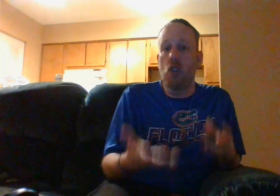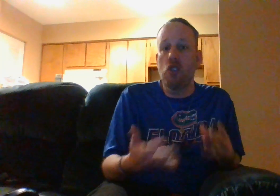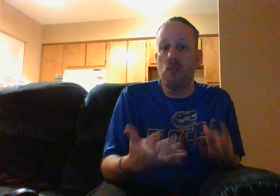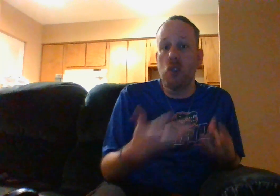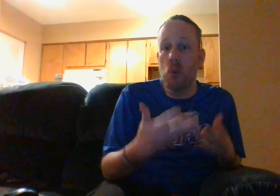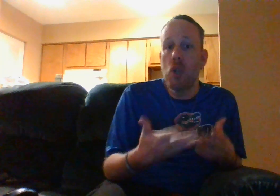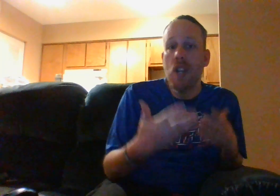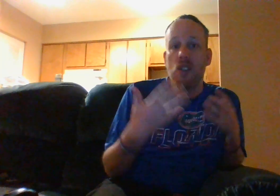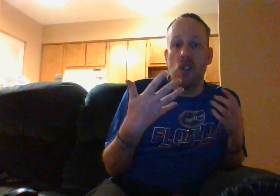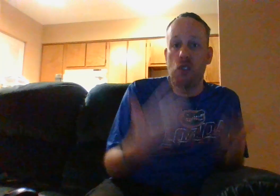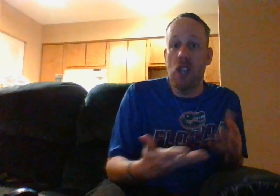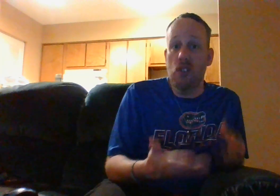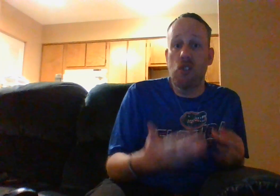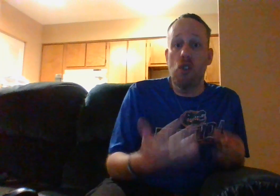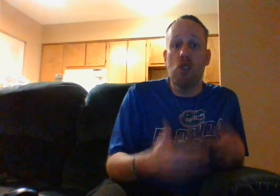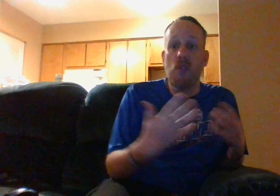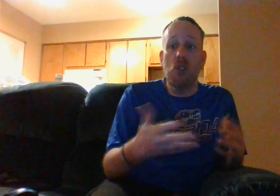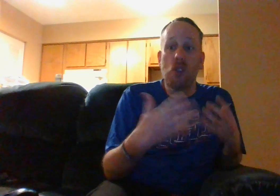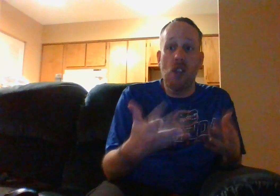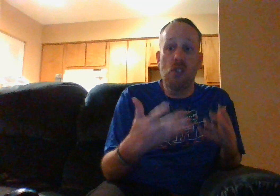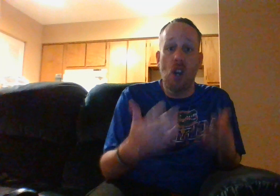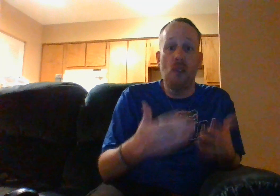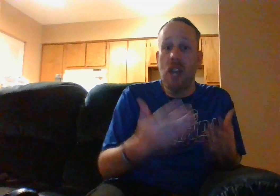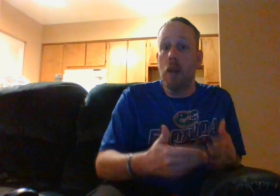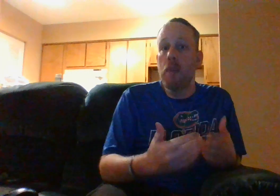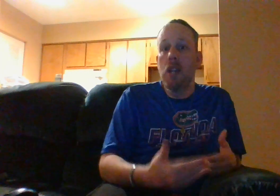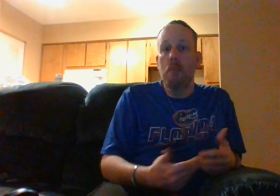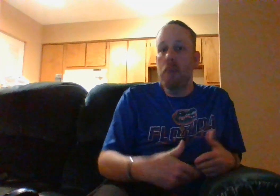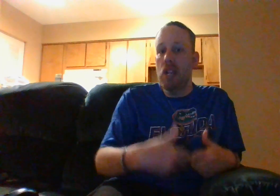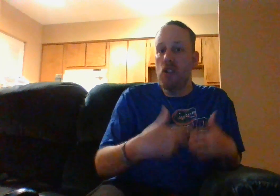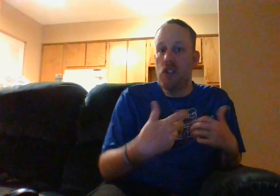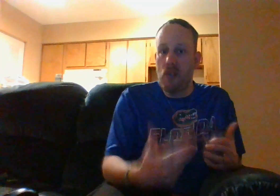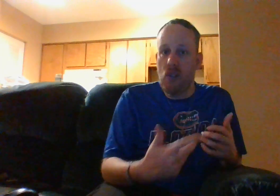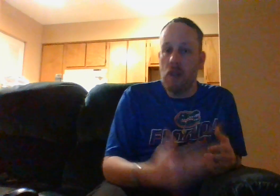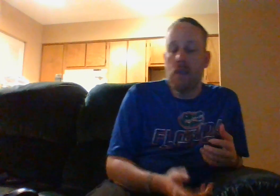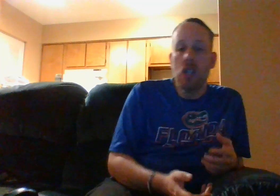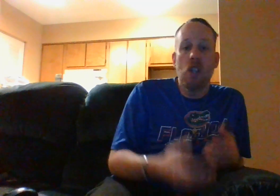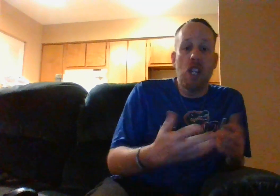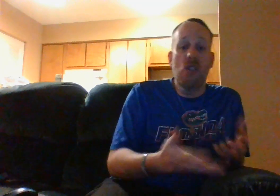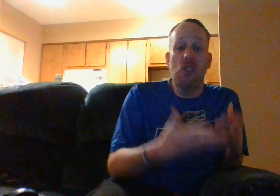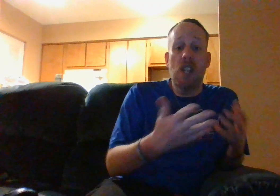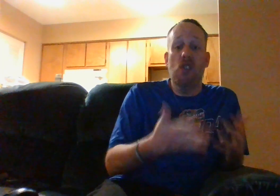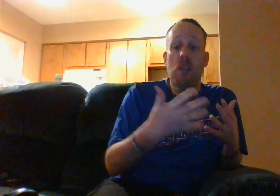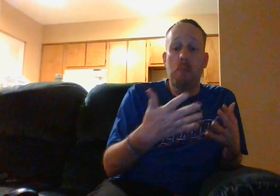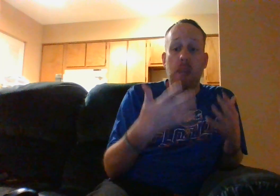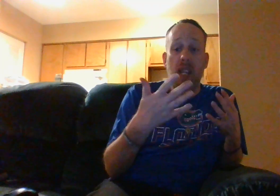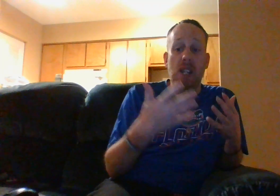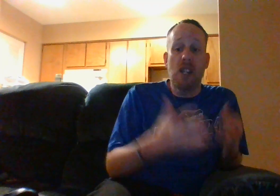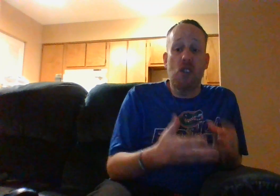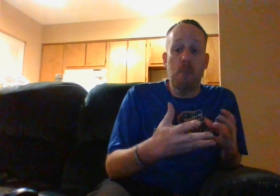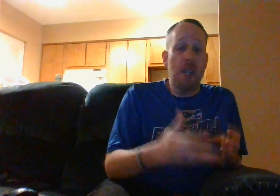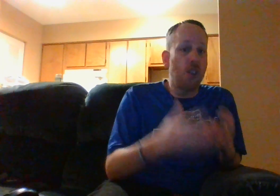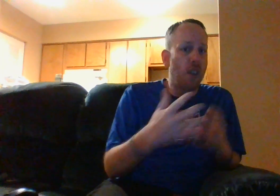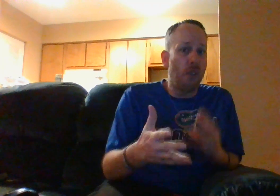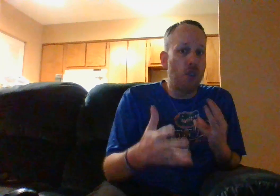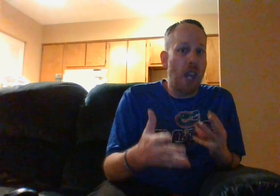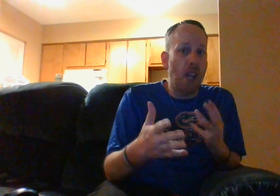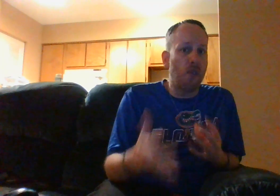don't you feel the sense don't you feel the sense of that being different is is it being is it being different that